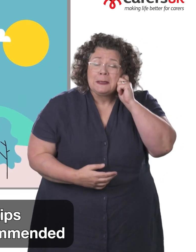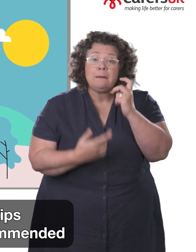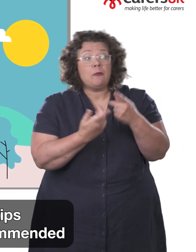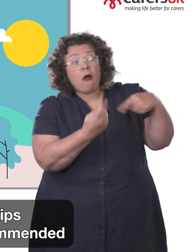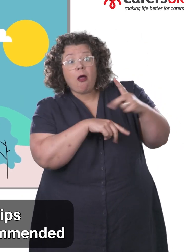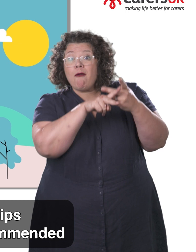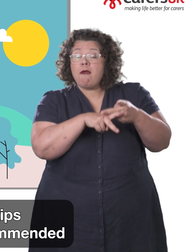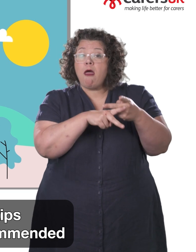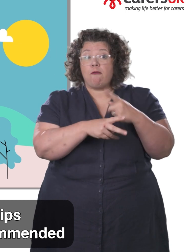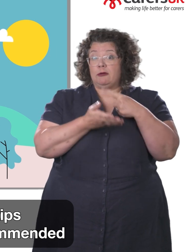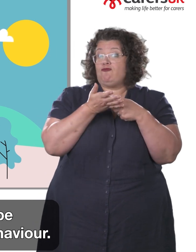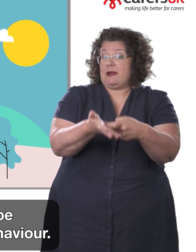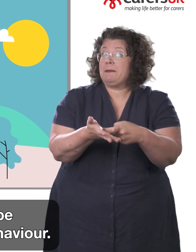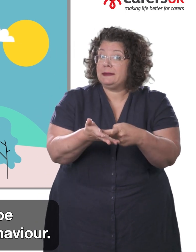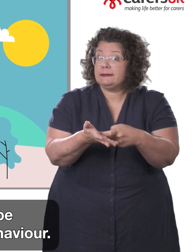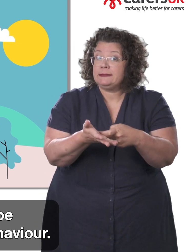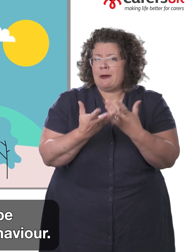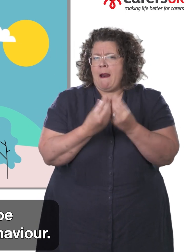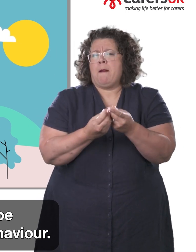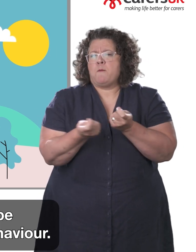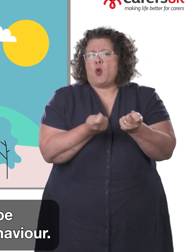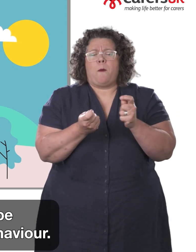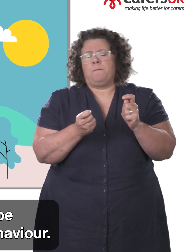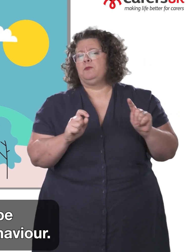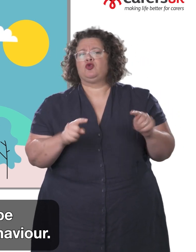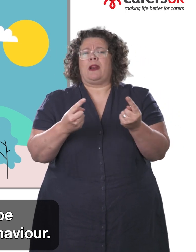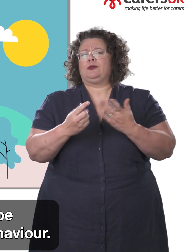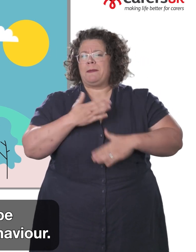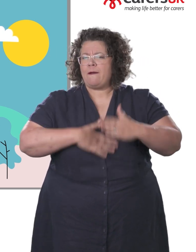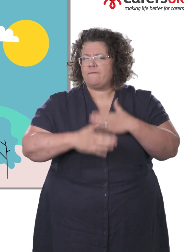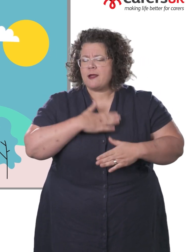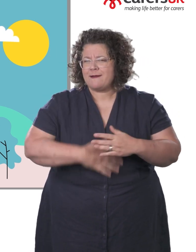tips that carers have recommended to help you cope with challenging behaviour.